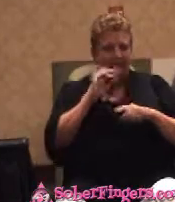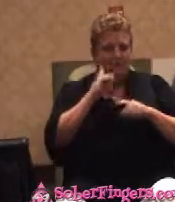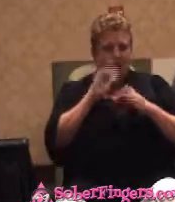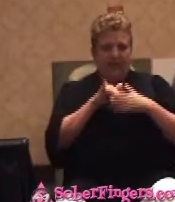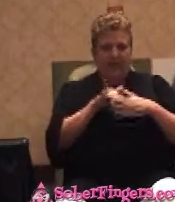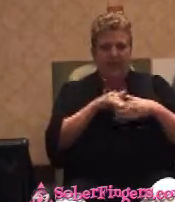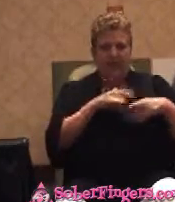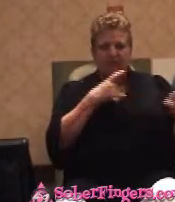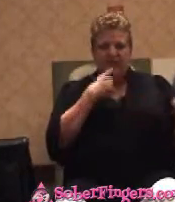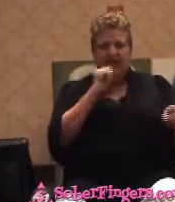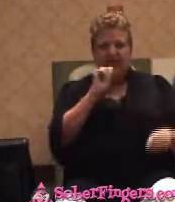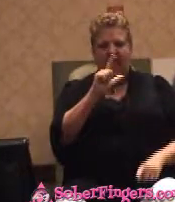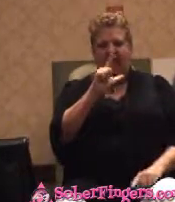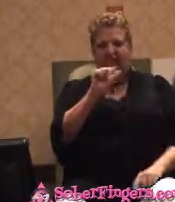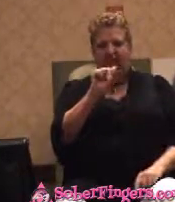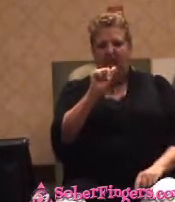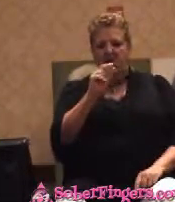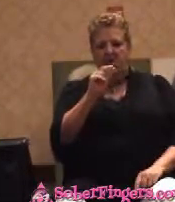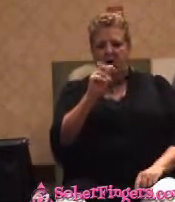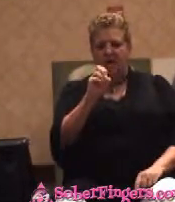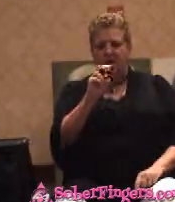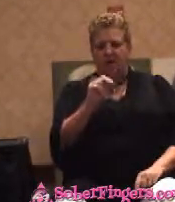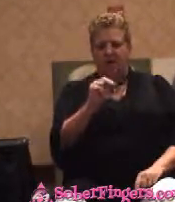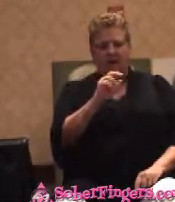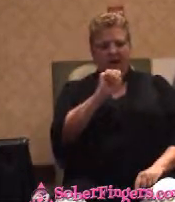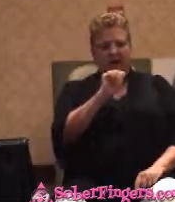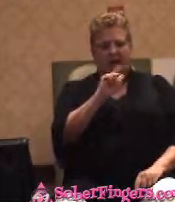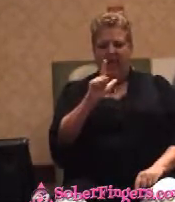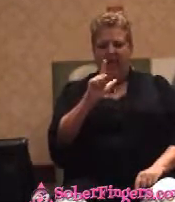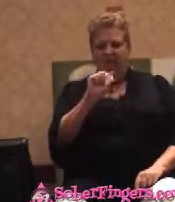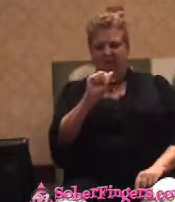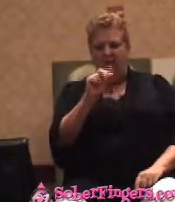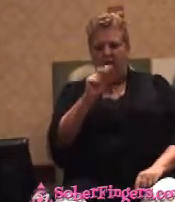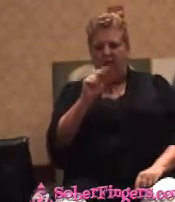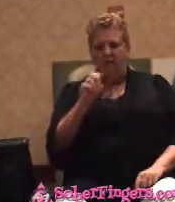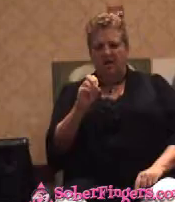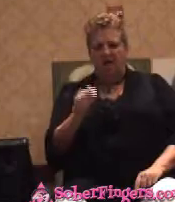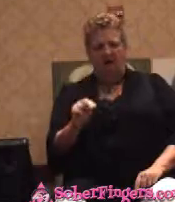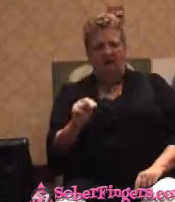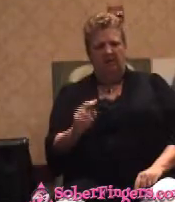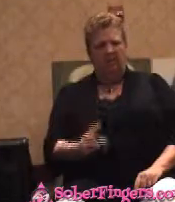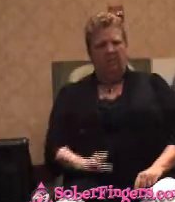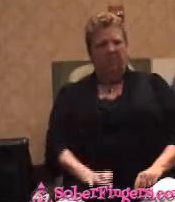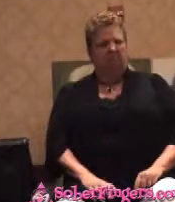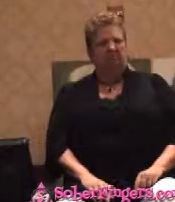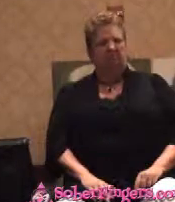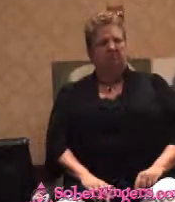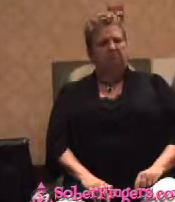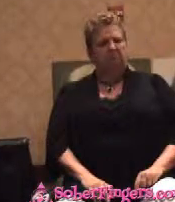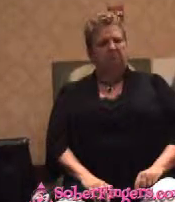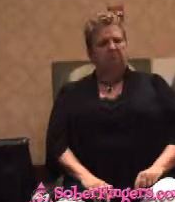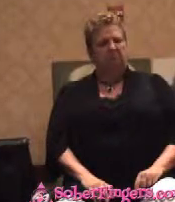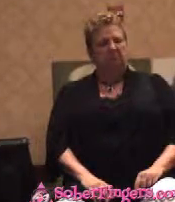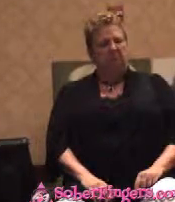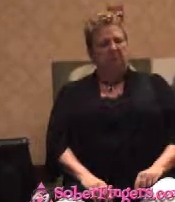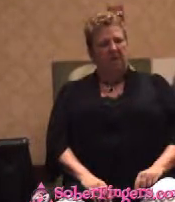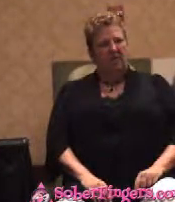-anon. Al-anon. What would be an Al-anon?